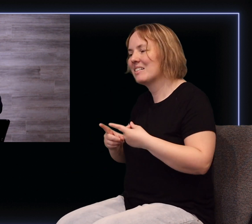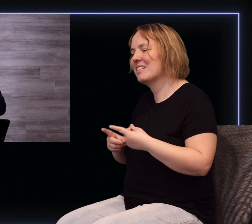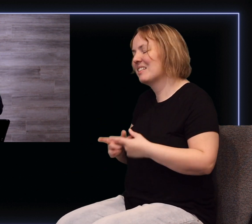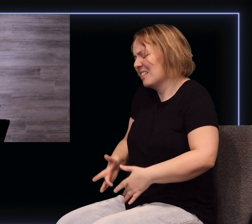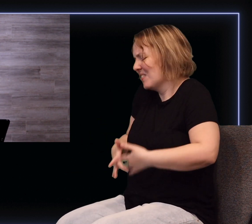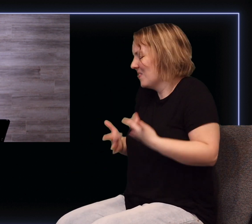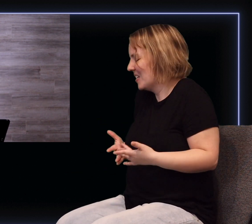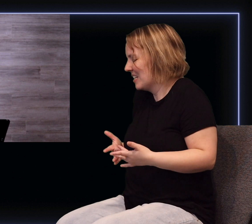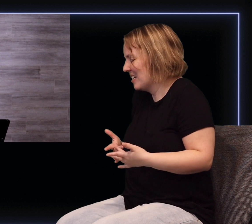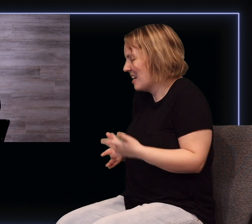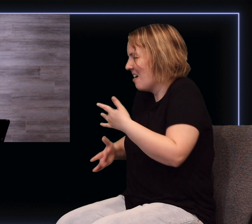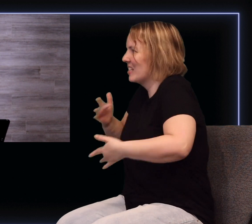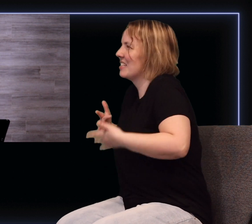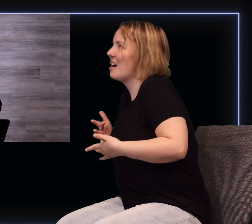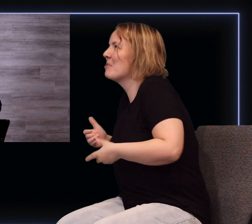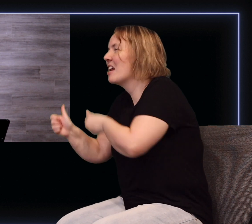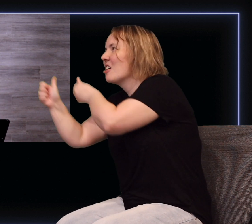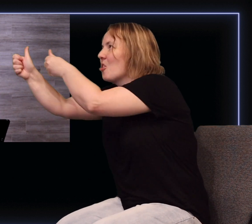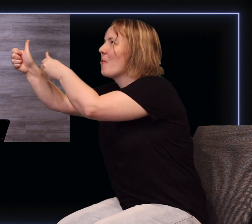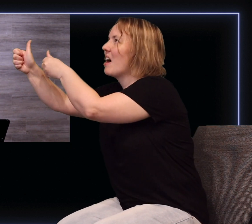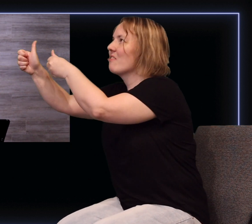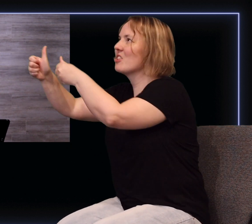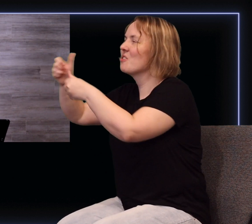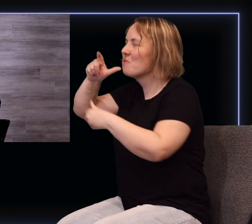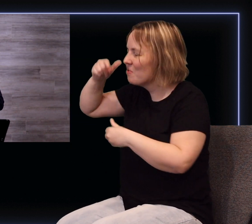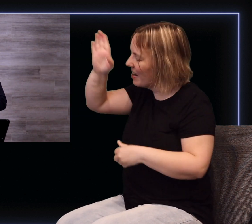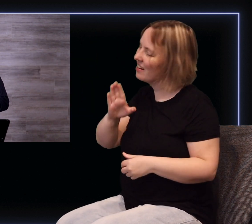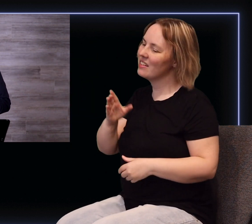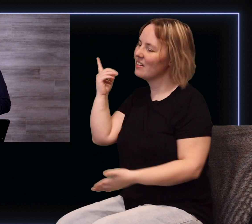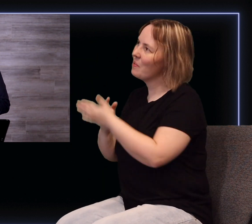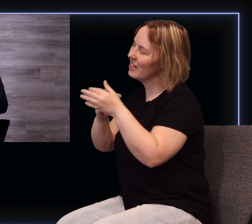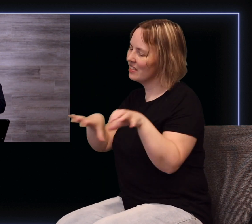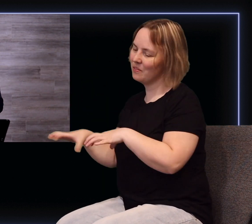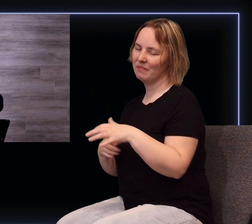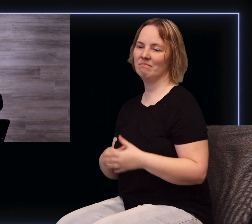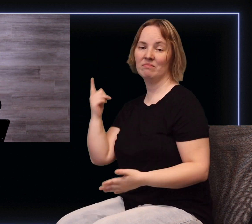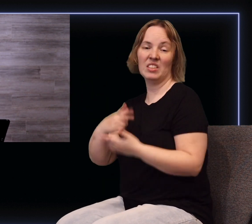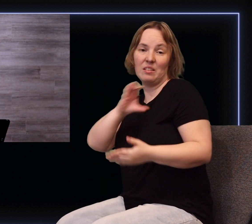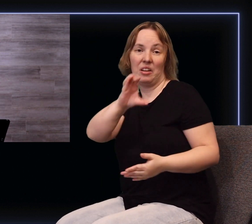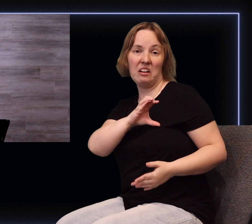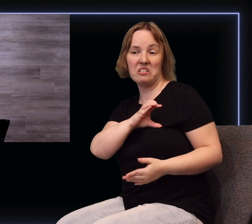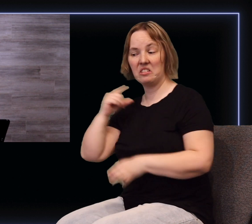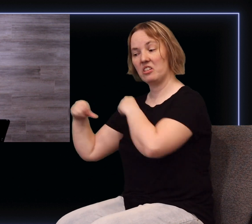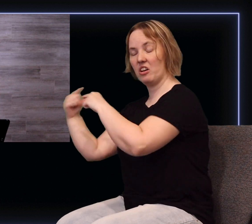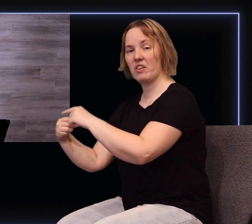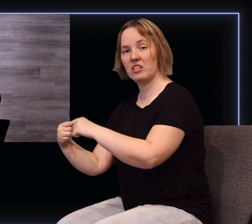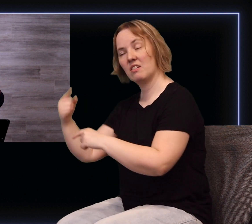pressing in, that sense of going after who God is and what he is doing. What are some of the traits of this generation,